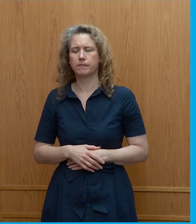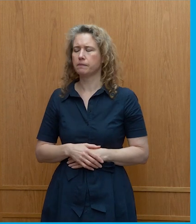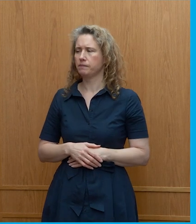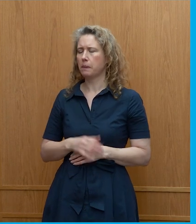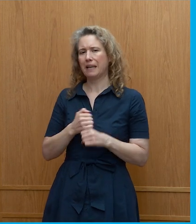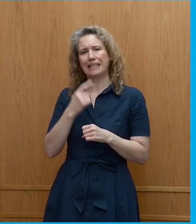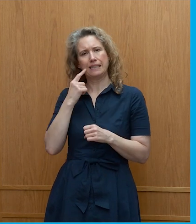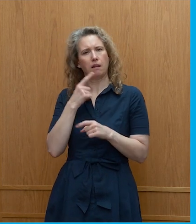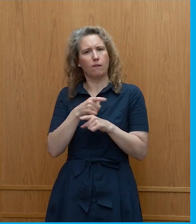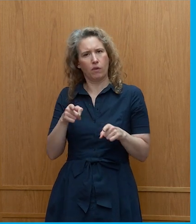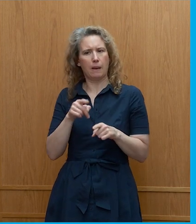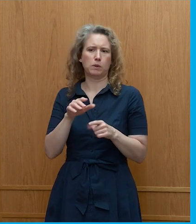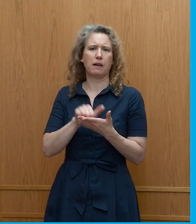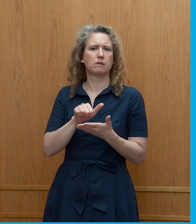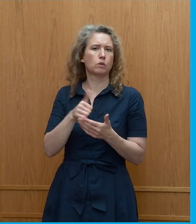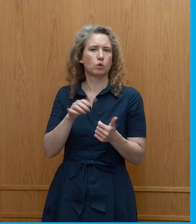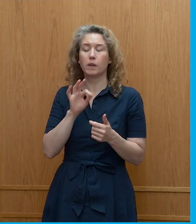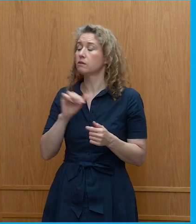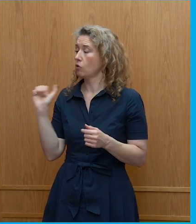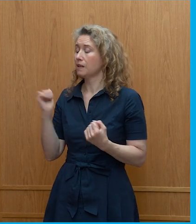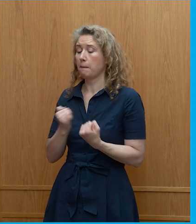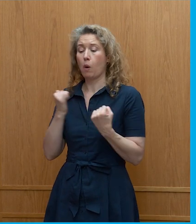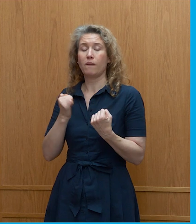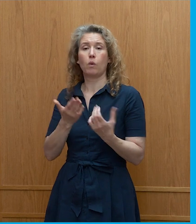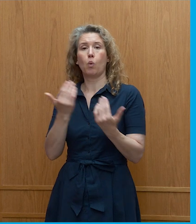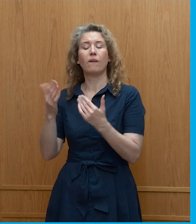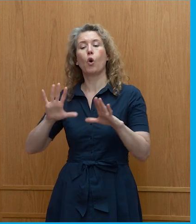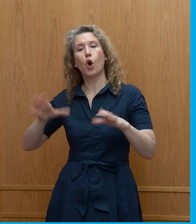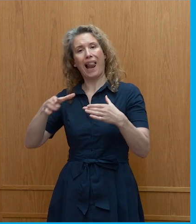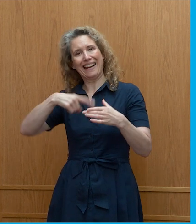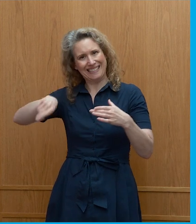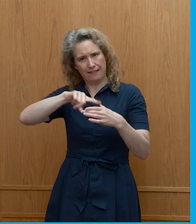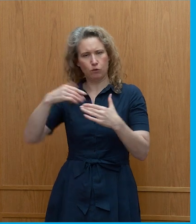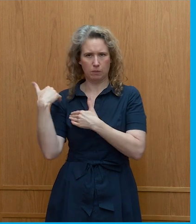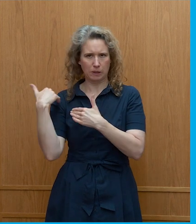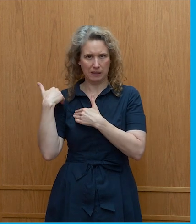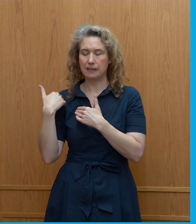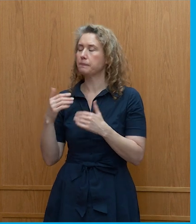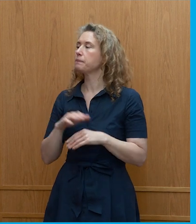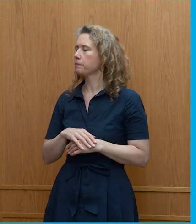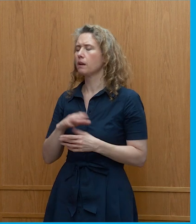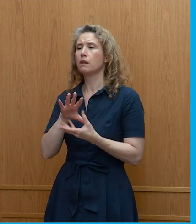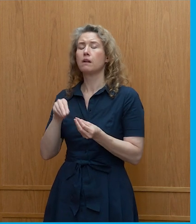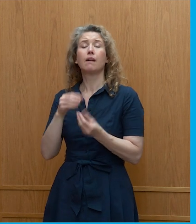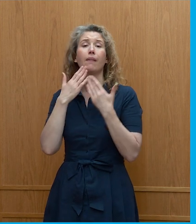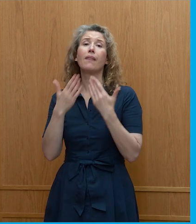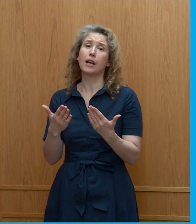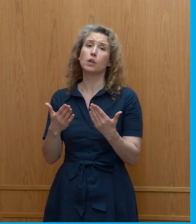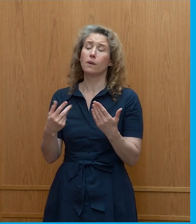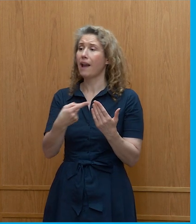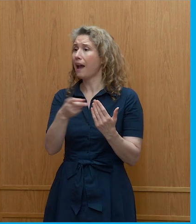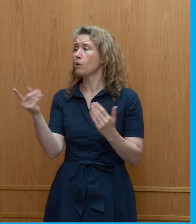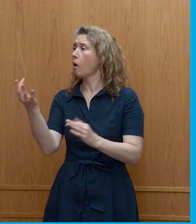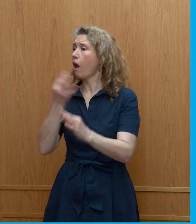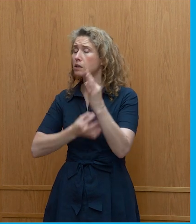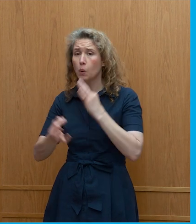powerful call for collective responsibility as our last question thank you very much and thank you to all of you who who asked the question and